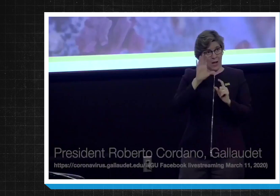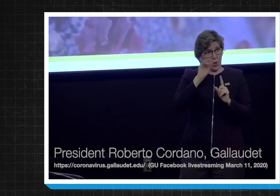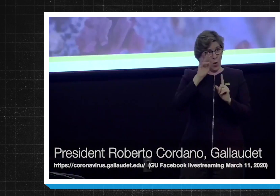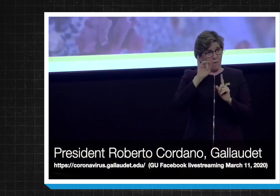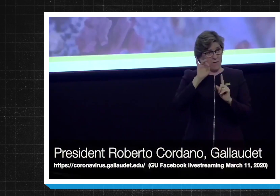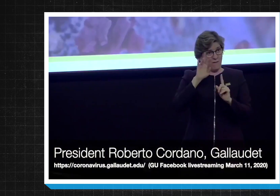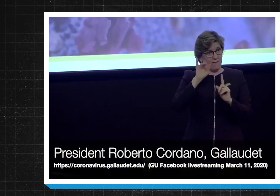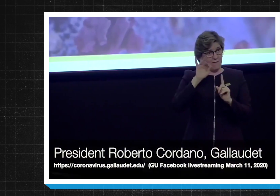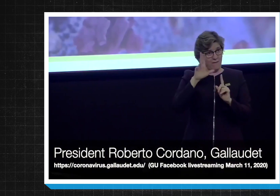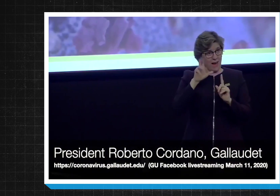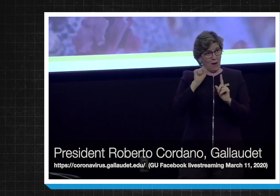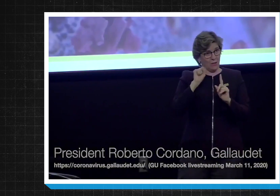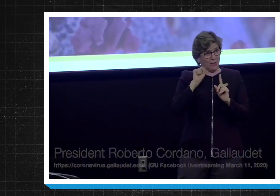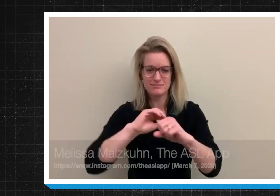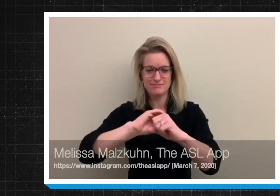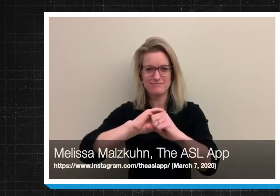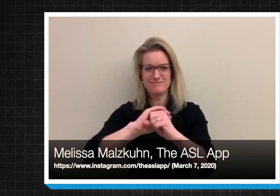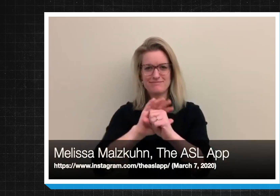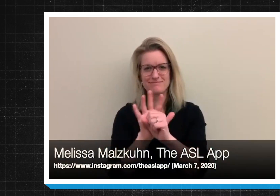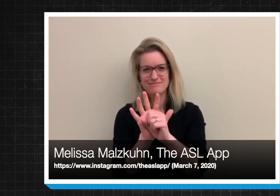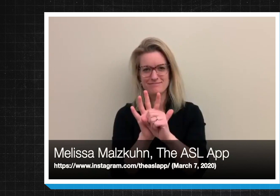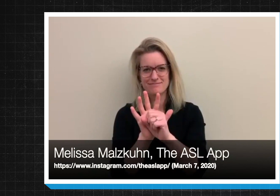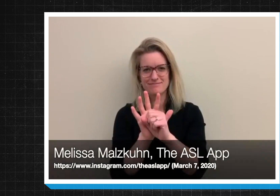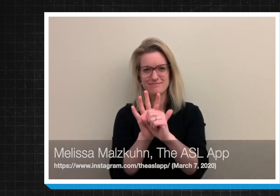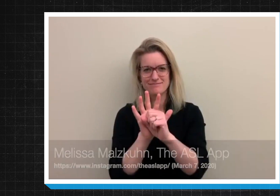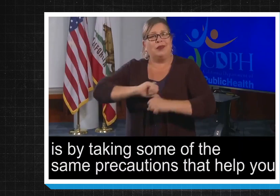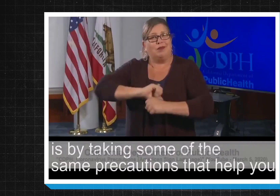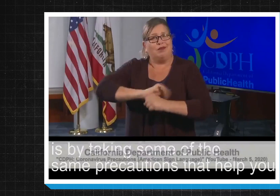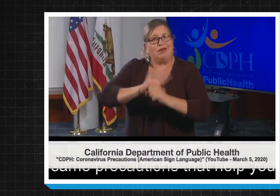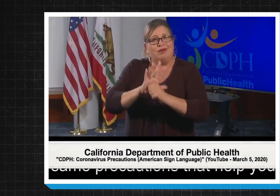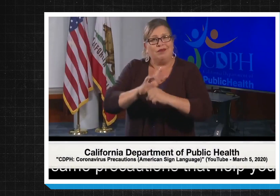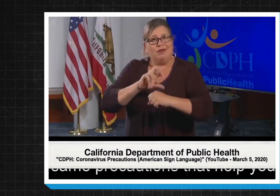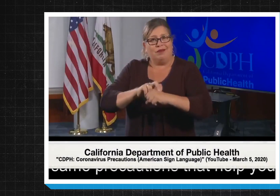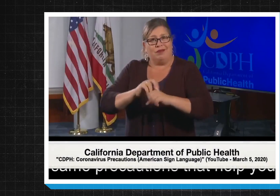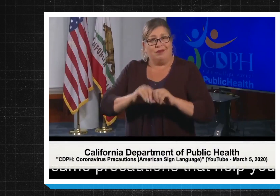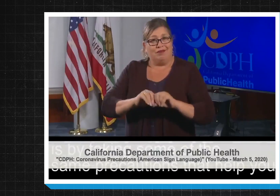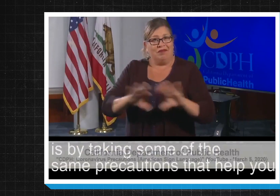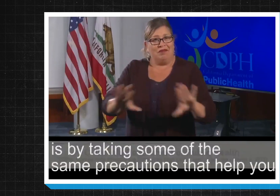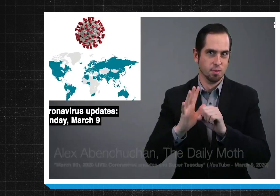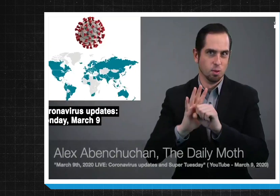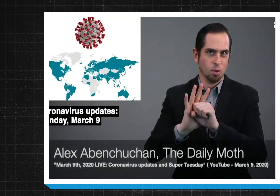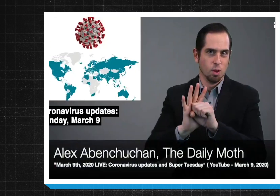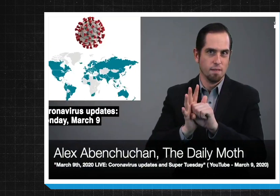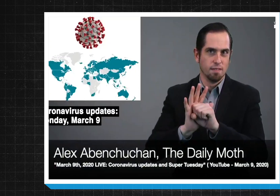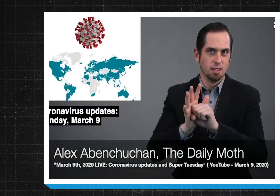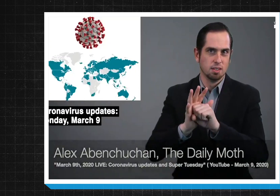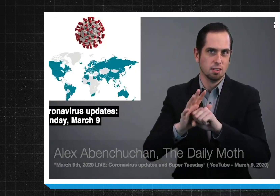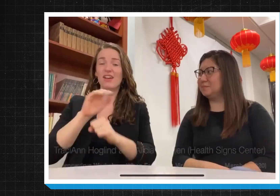This is playing out in real time across the globe as sign language users build new variant meanings